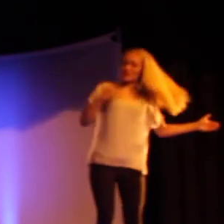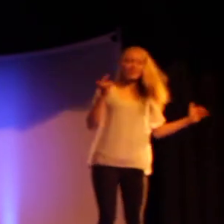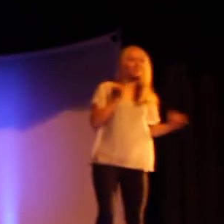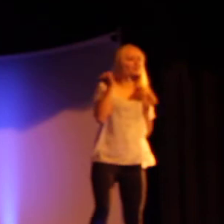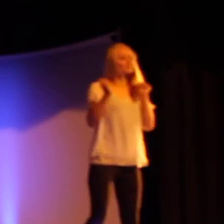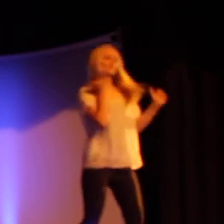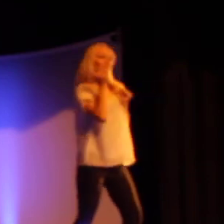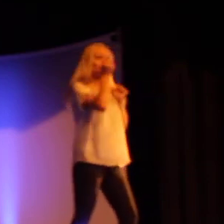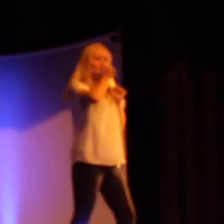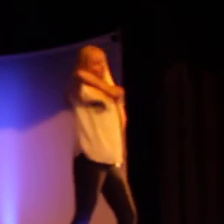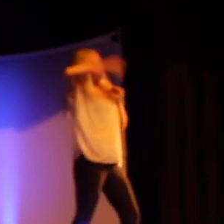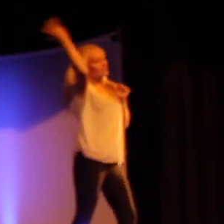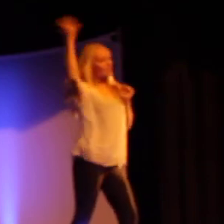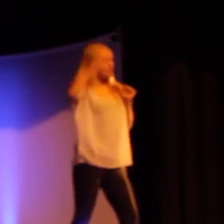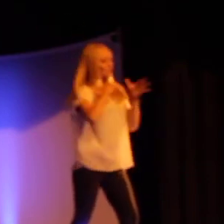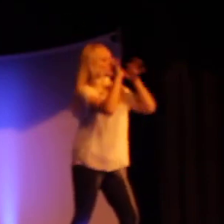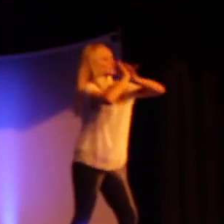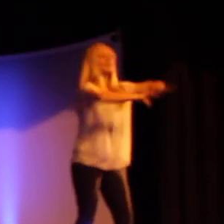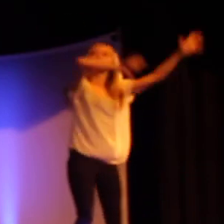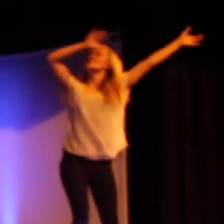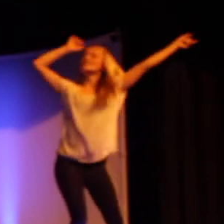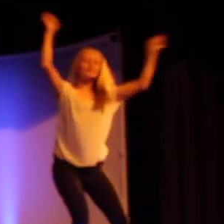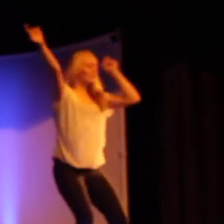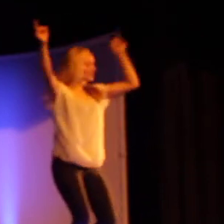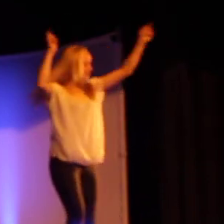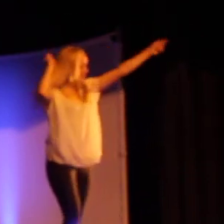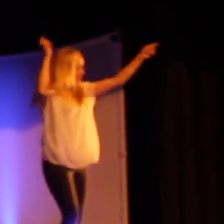feel like it All I want to do is lose control